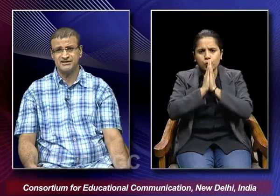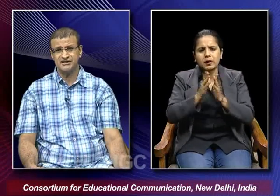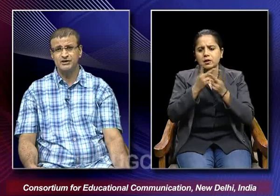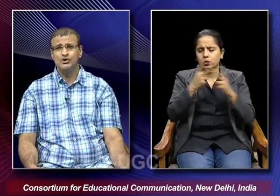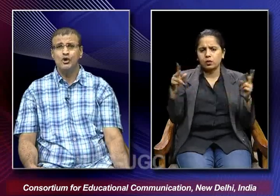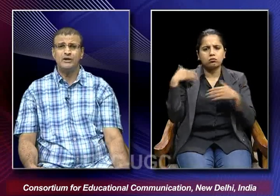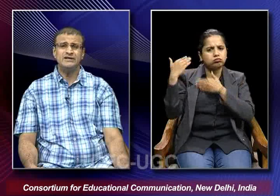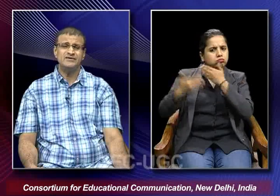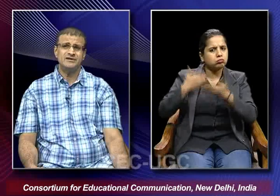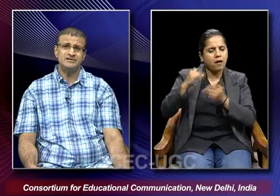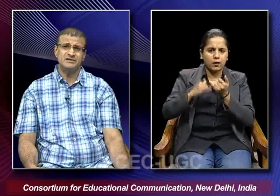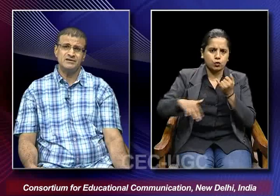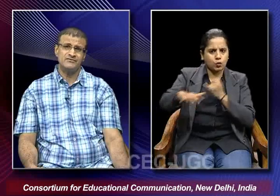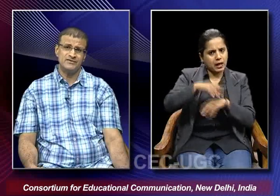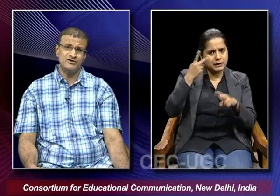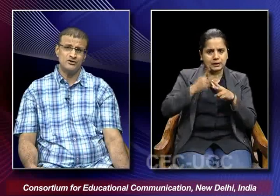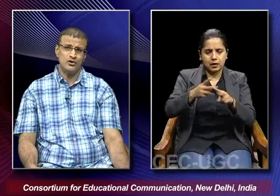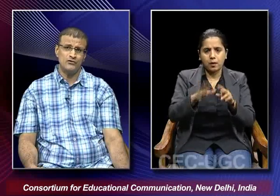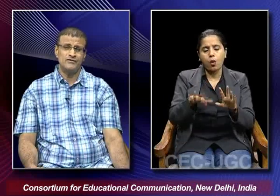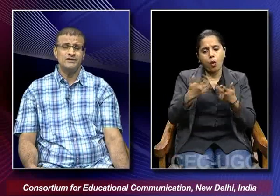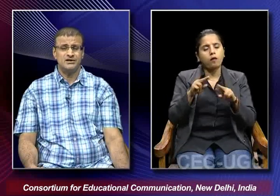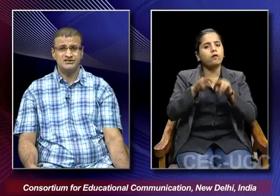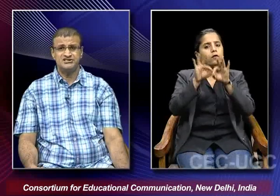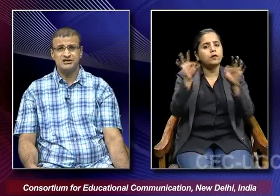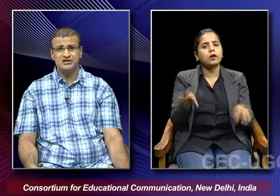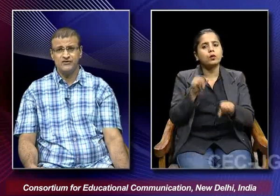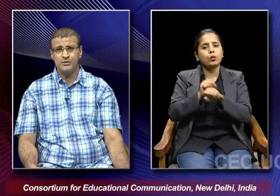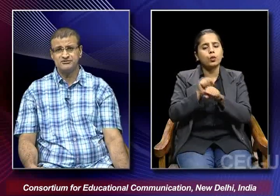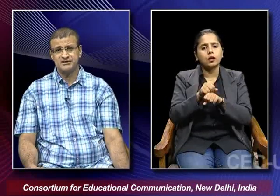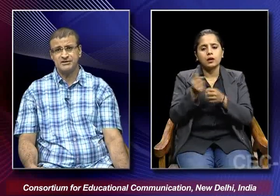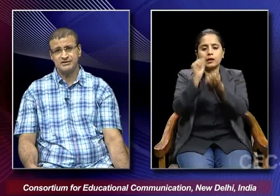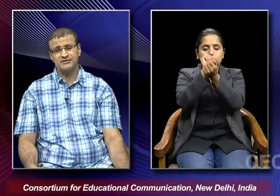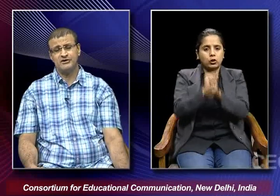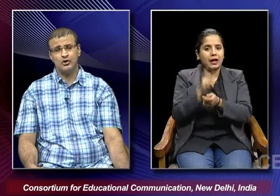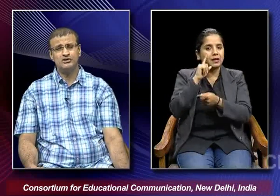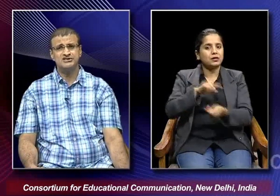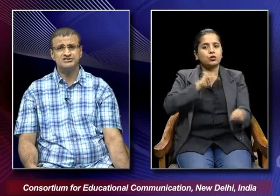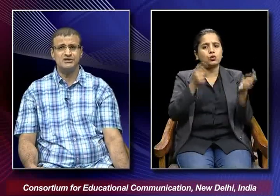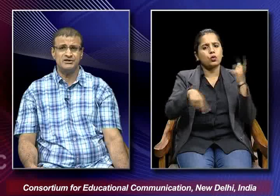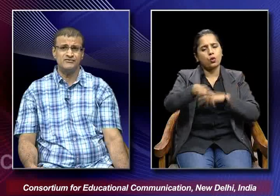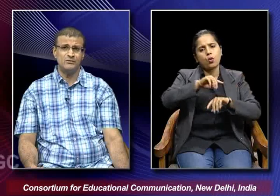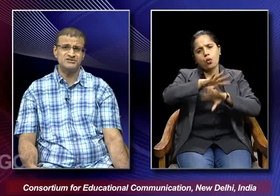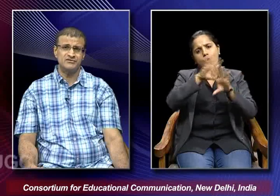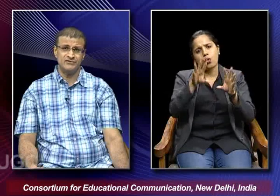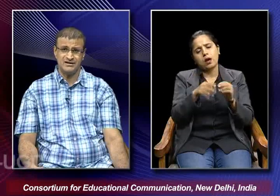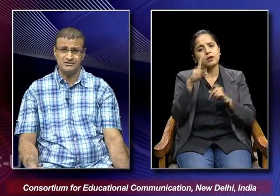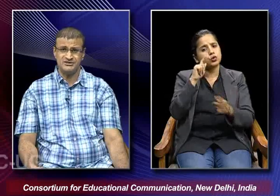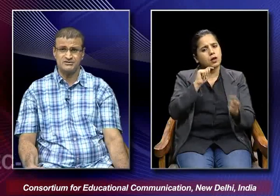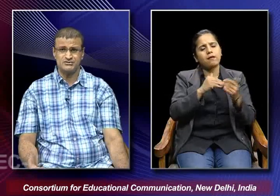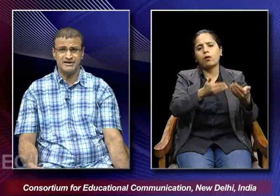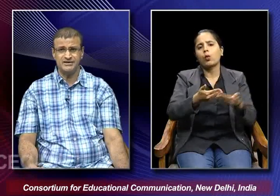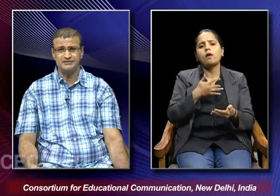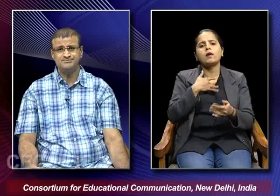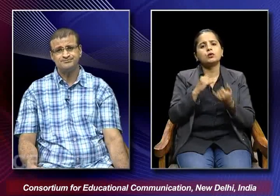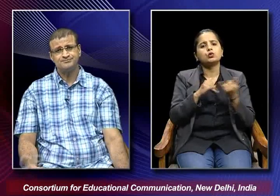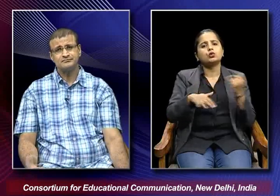society or even in the framework of the jail reforms all these reforms they were welcome in the